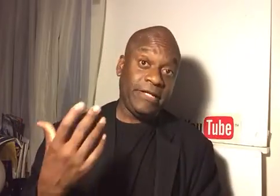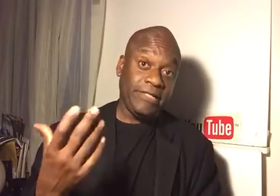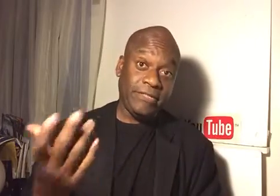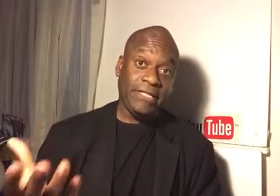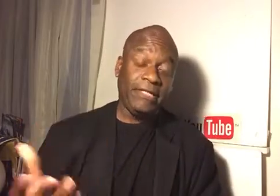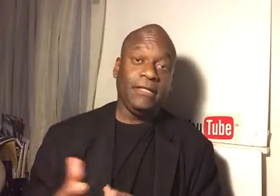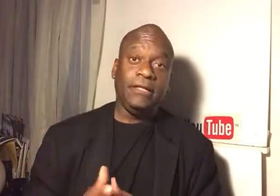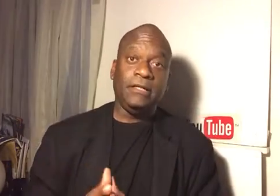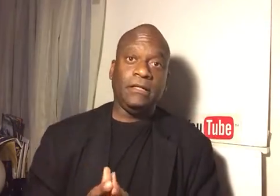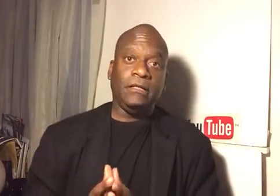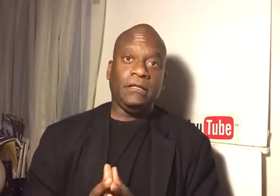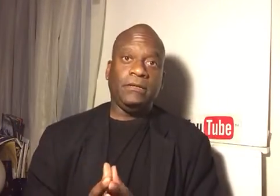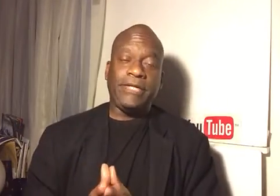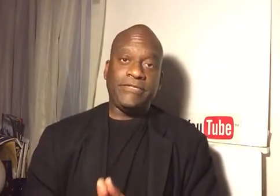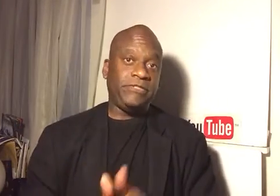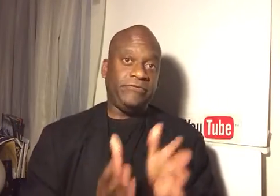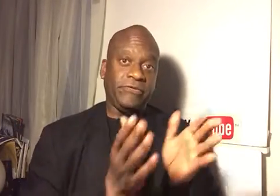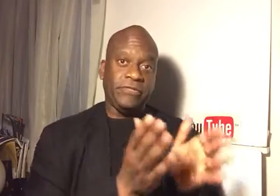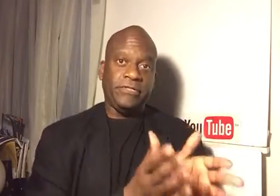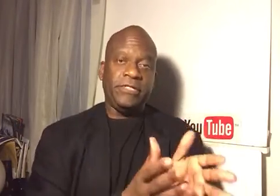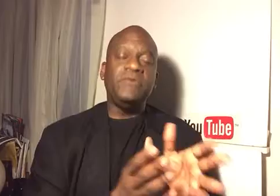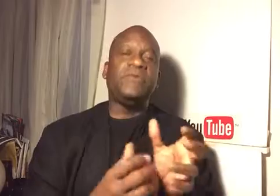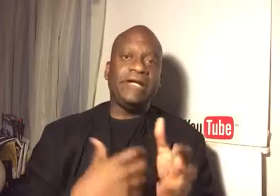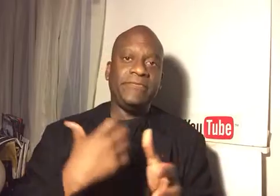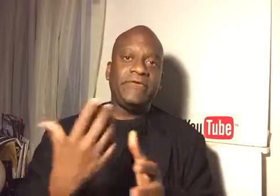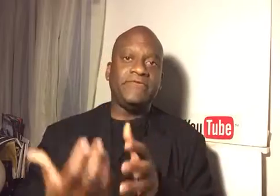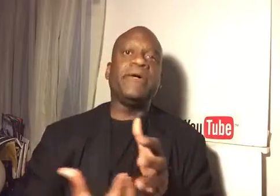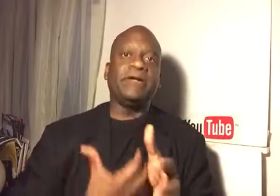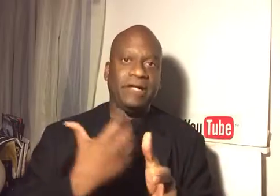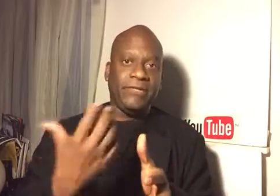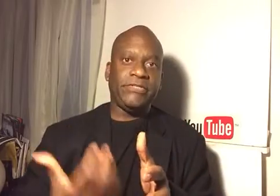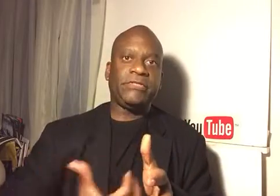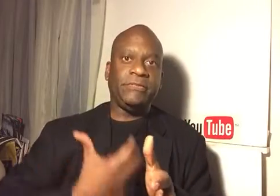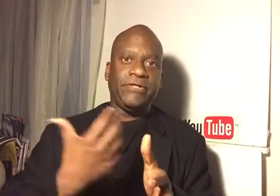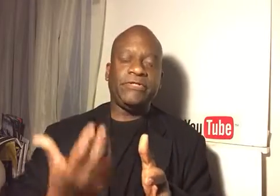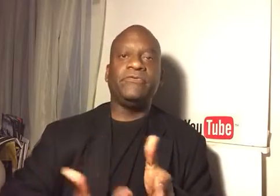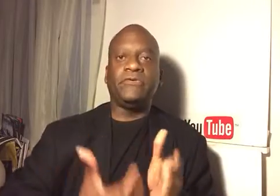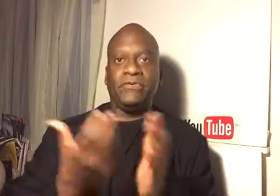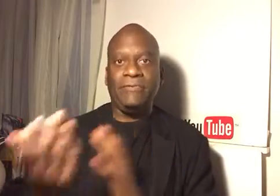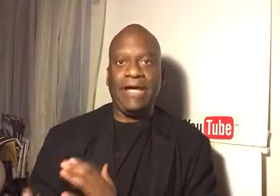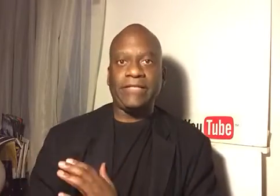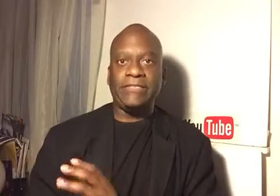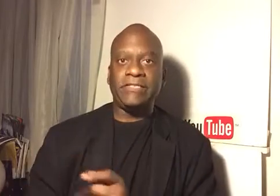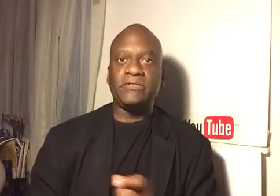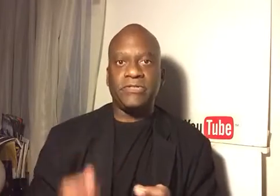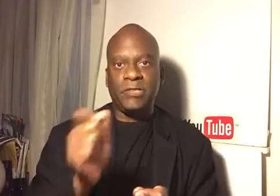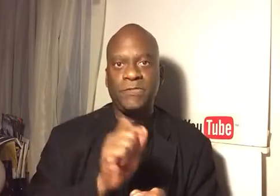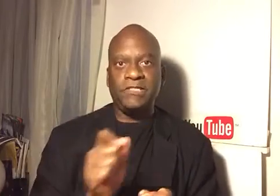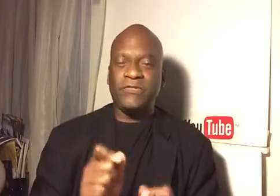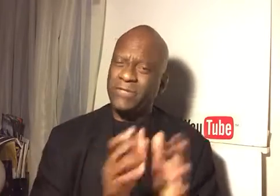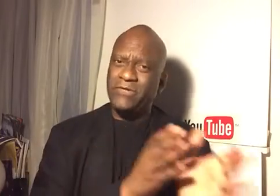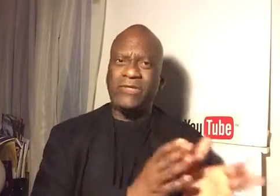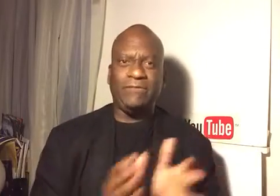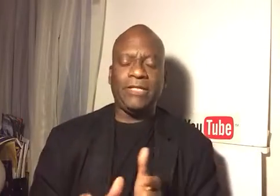that I said that Steve Kerr didn't. He reminded me of my comments about Steve Kerr in the past. He didn't go into specifics, but I knew what he meant.